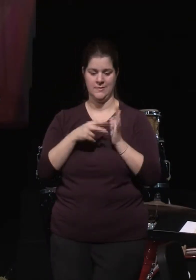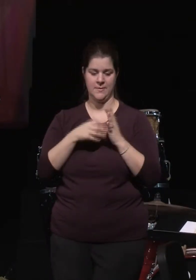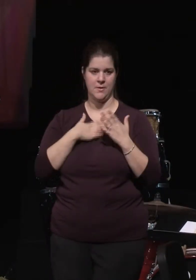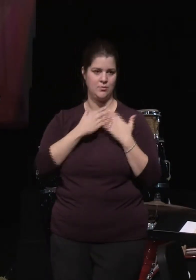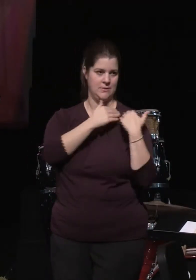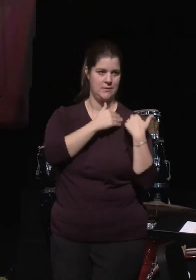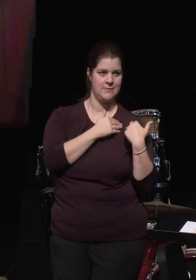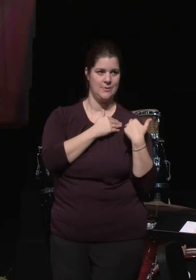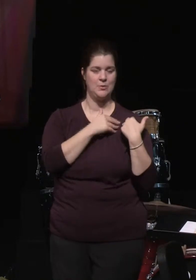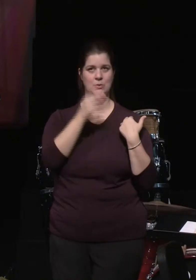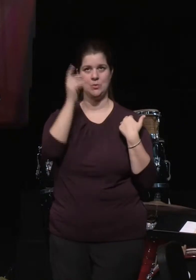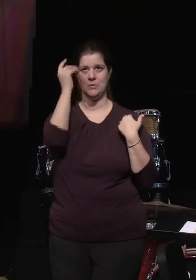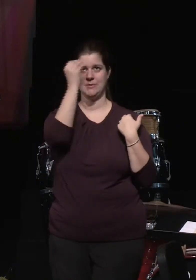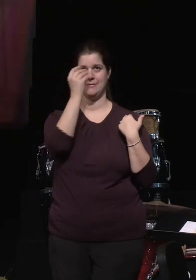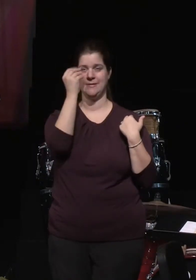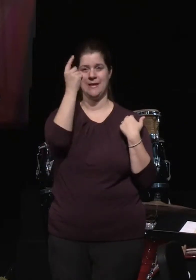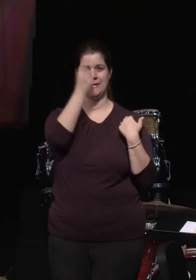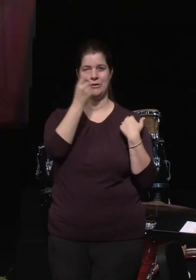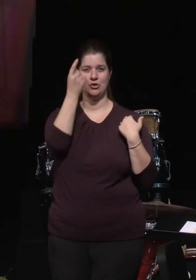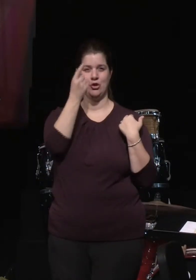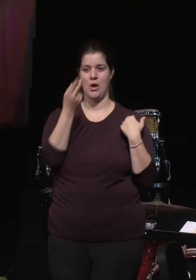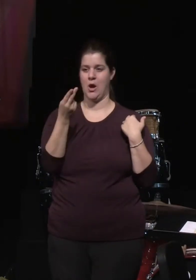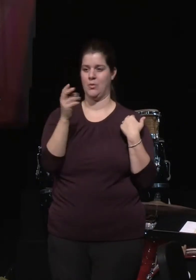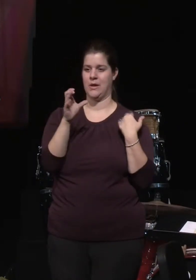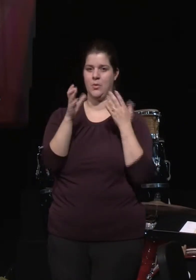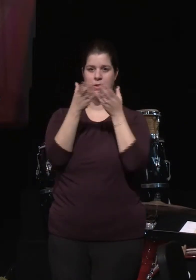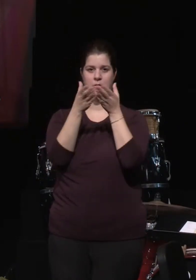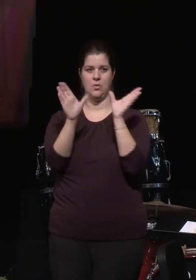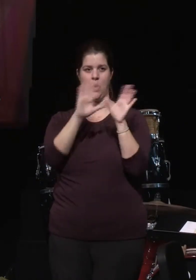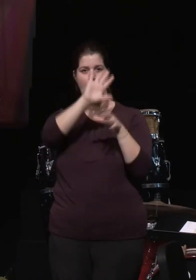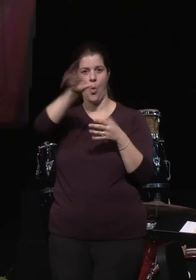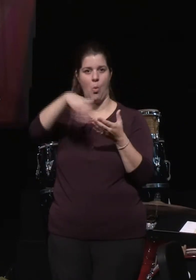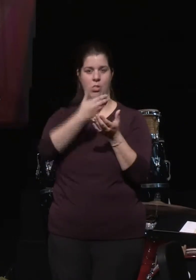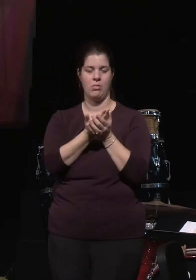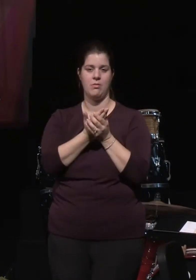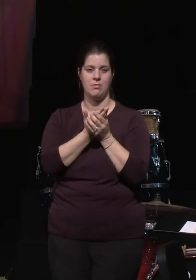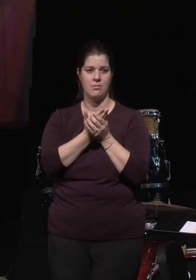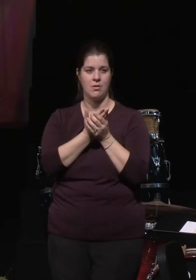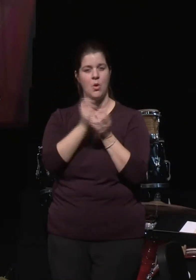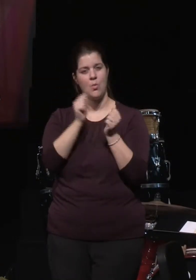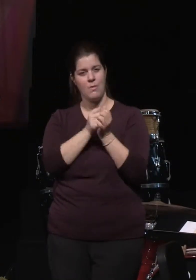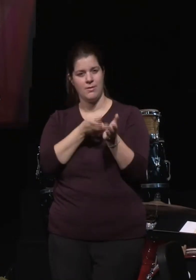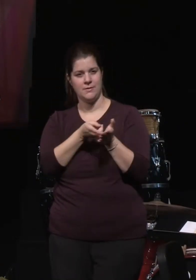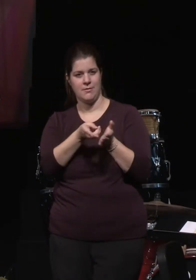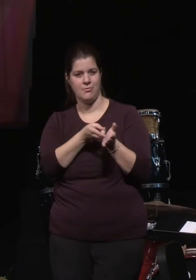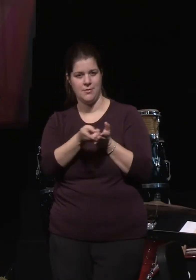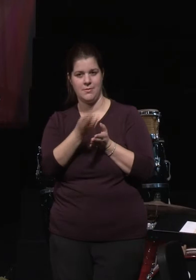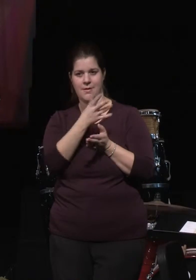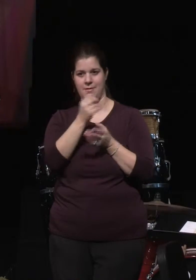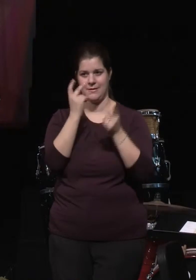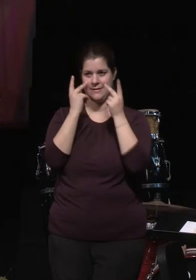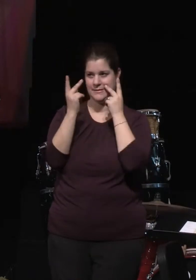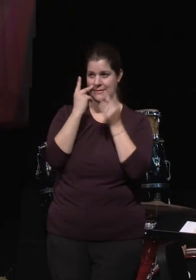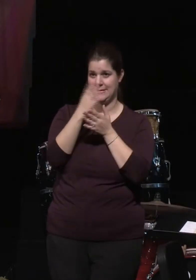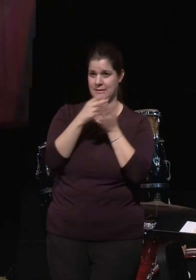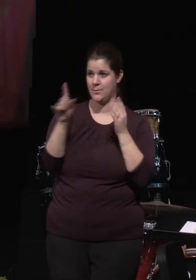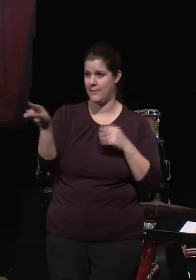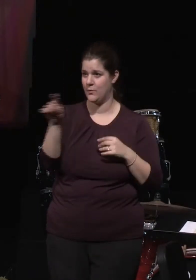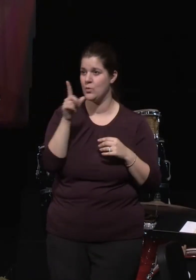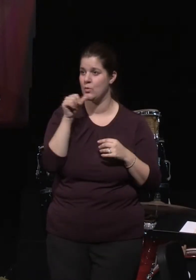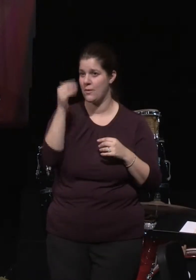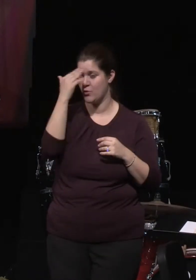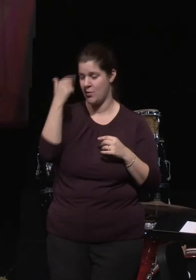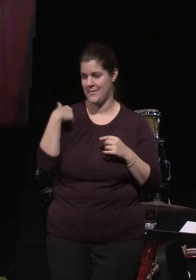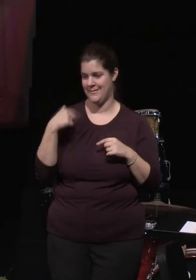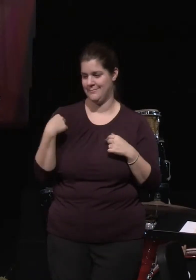county as a whole, to do that job with integrity. But I stand before you and there are some in this audience who have known me since I